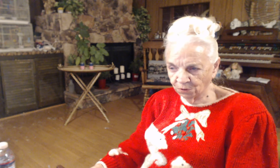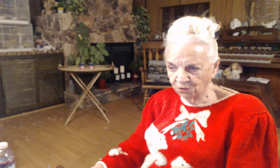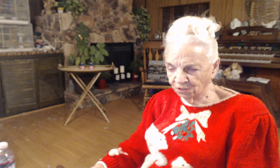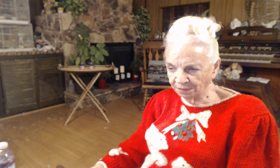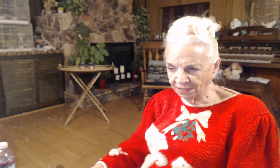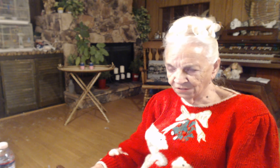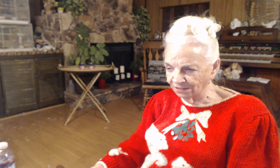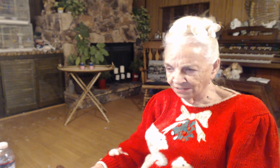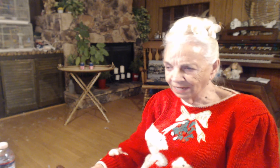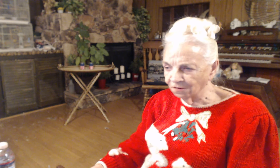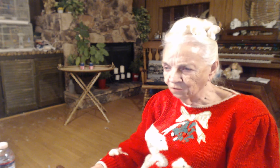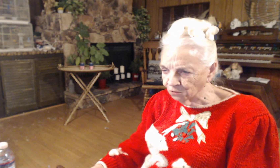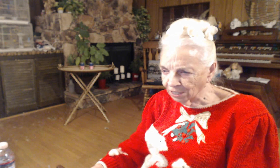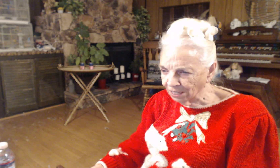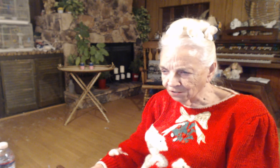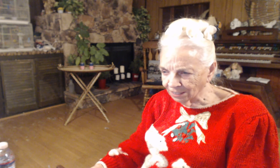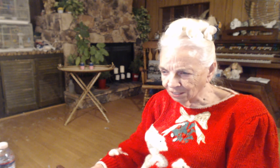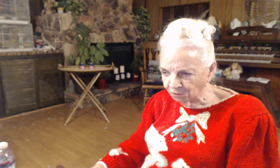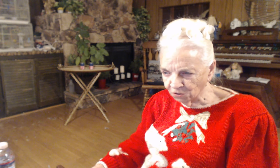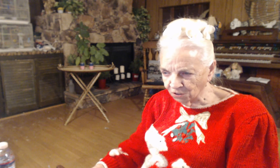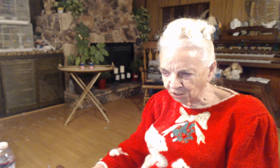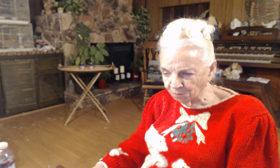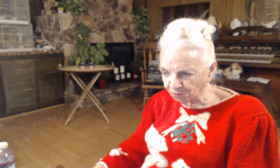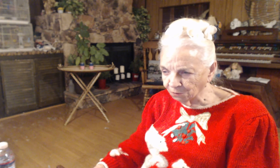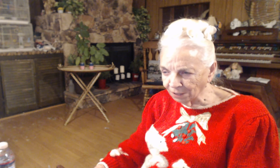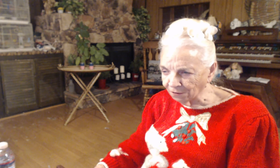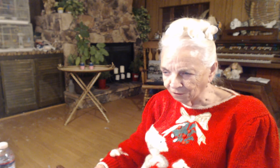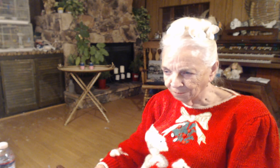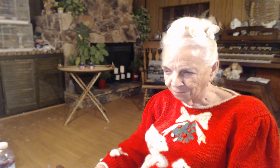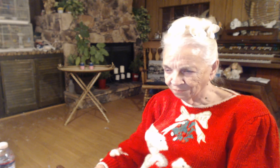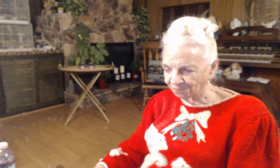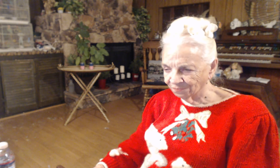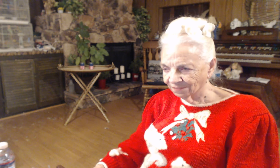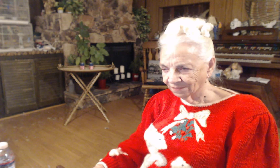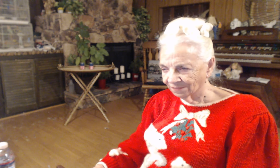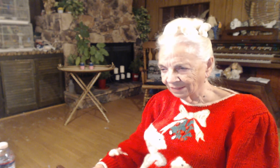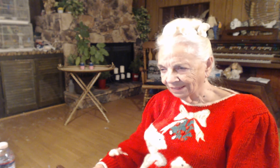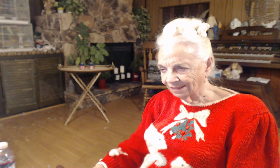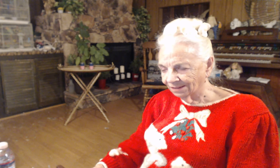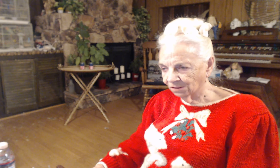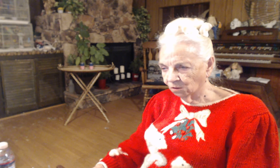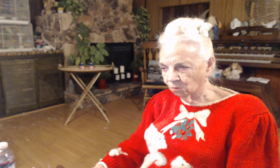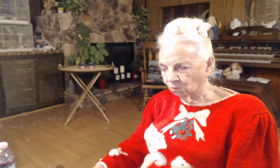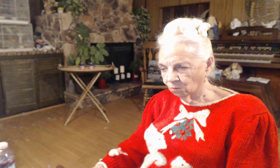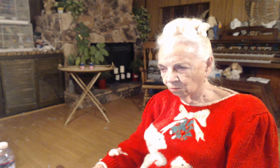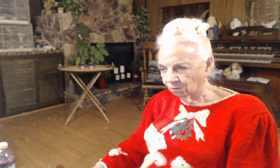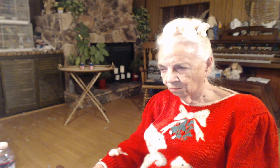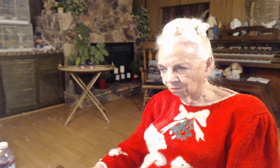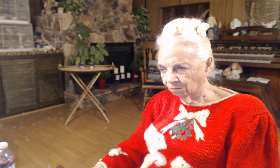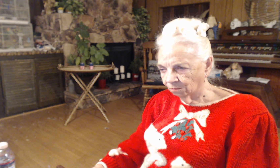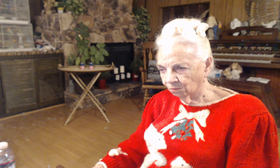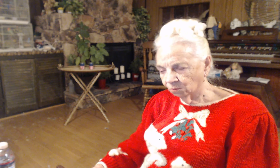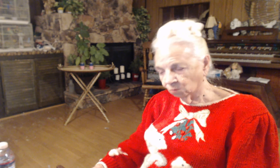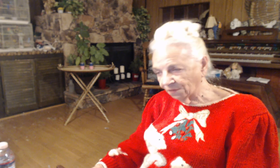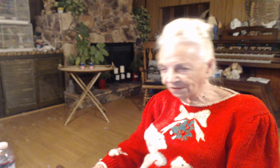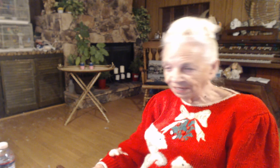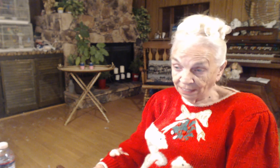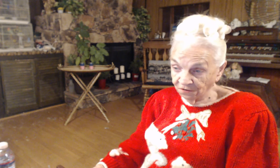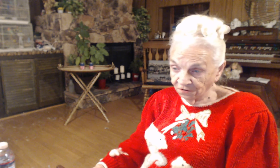someplace else. Hey. In those days I didn't preach on the computer either. So. One thing ends. What's.